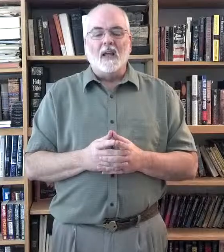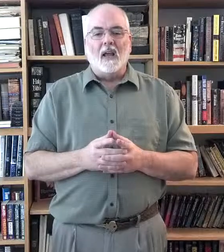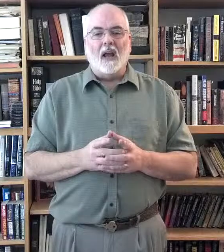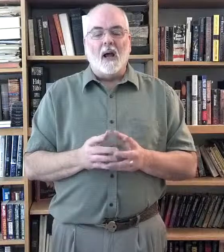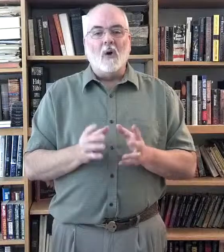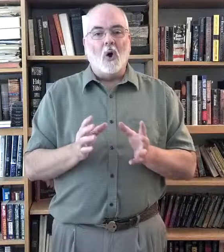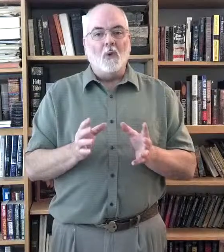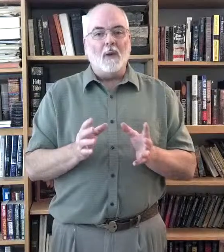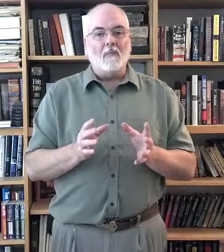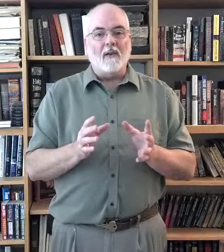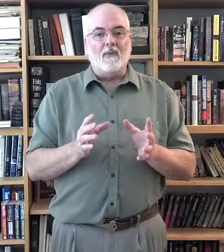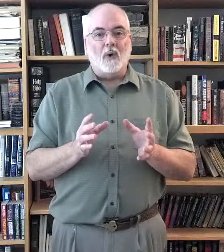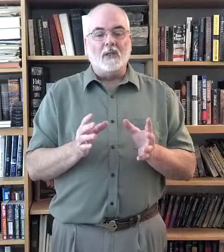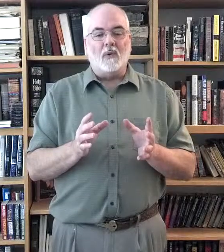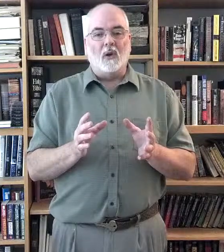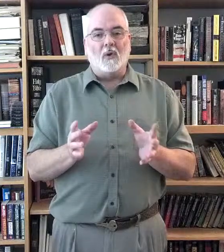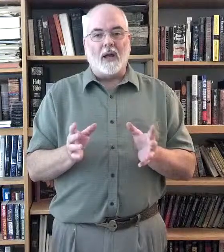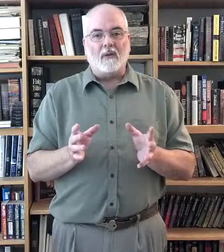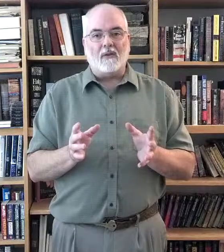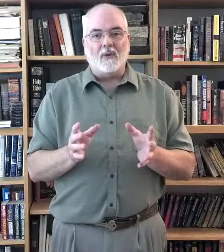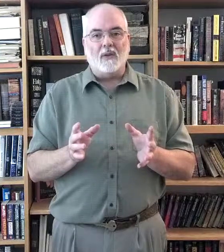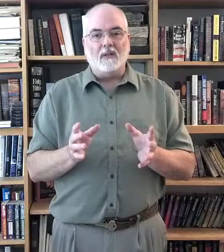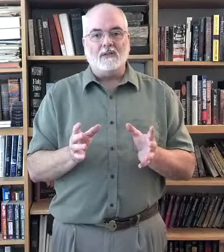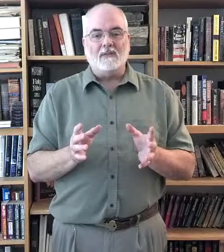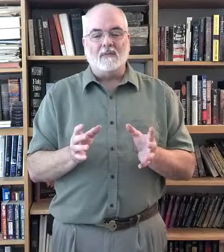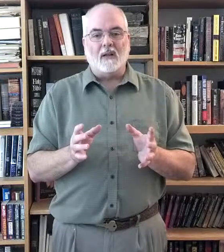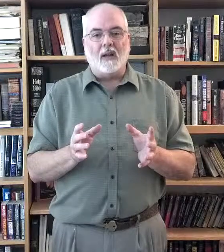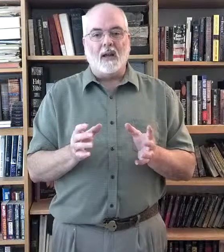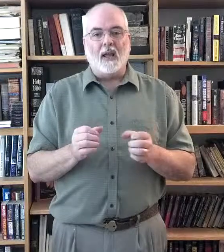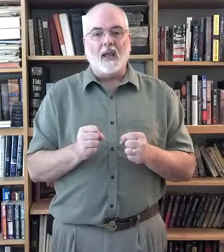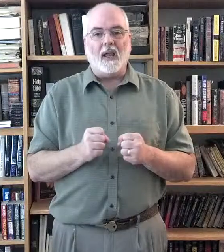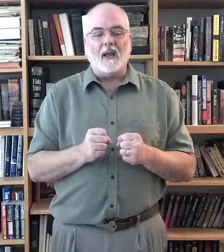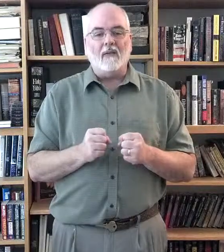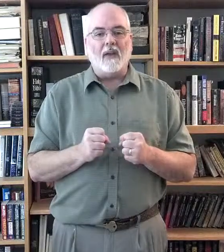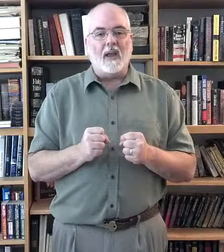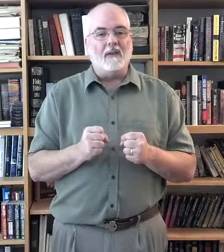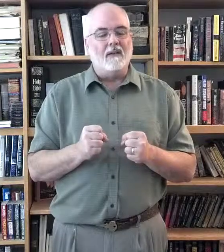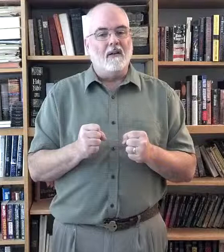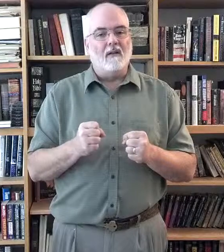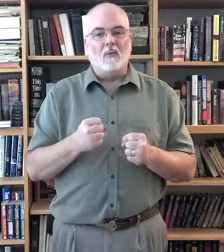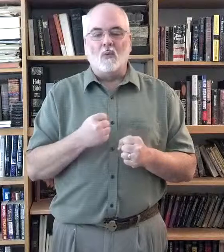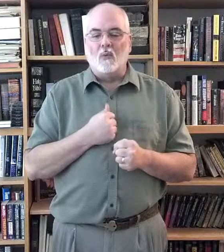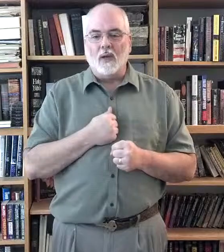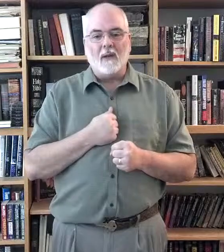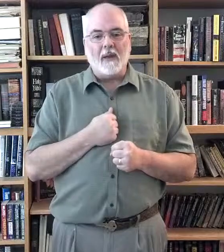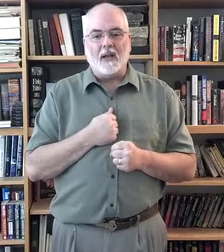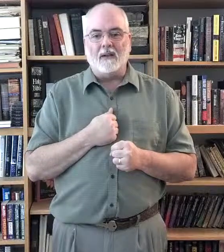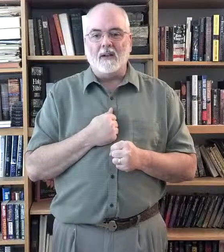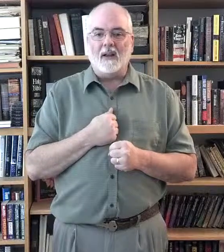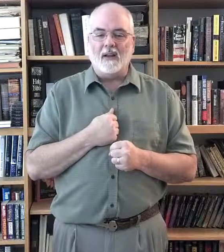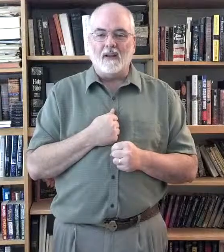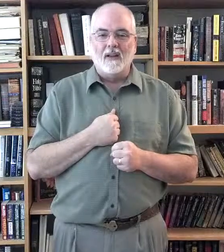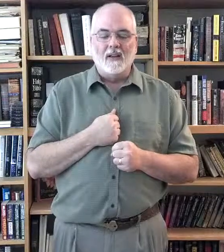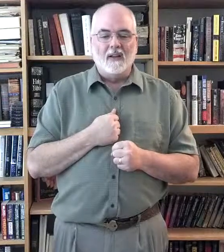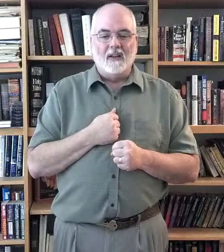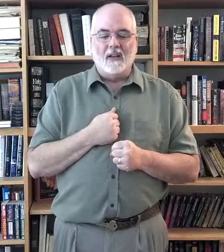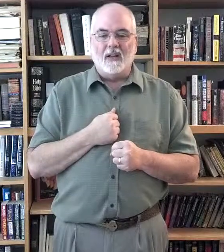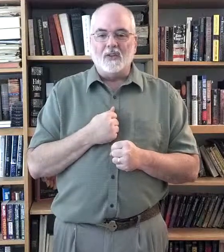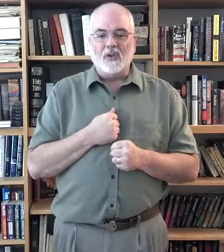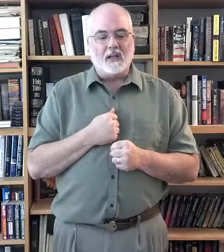I'm hoping my voice will hold out through this. I have had really bad chest